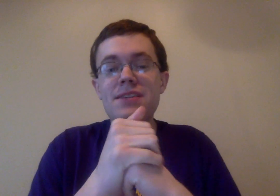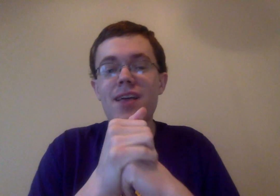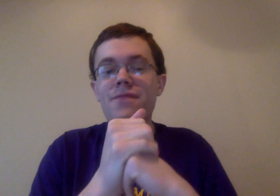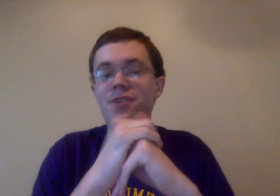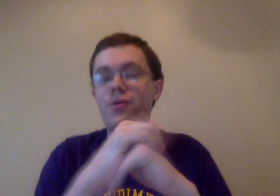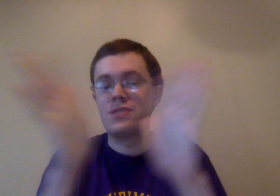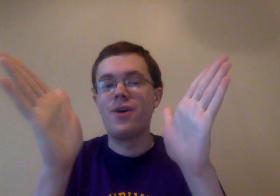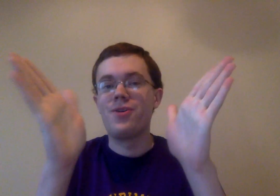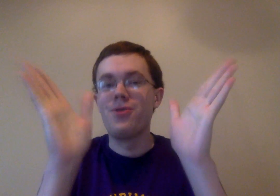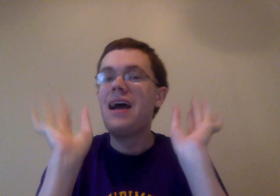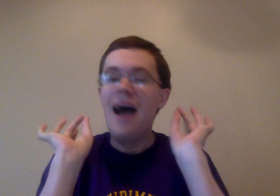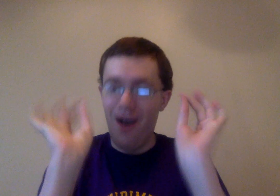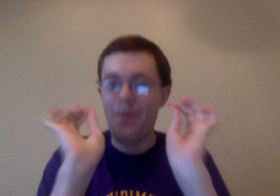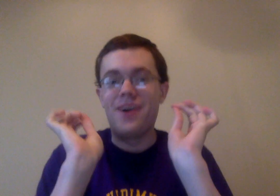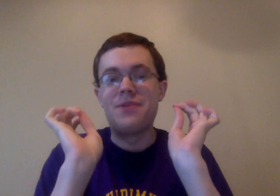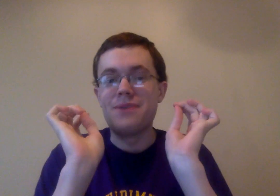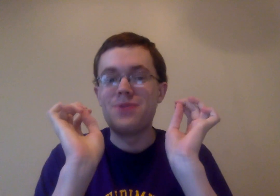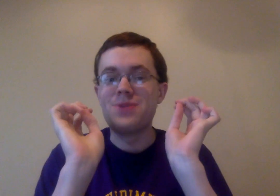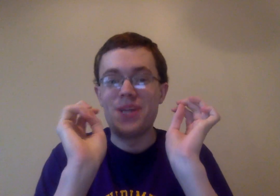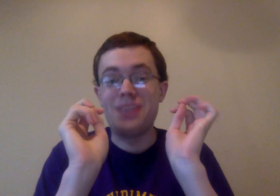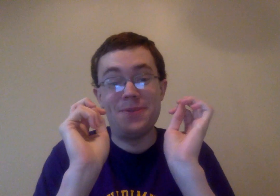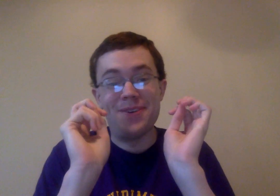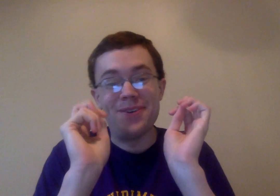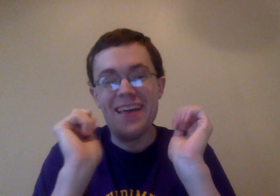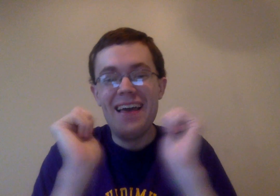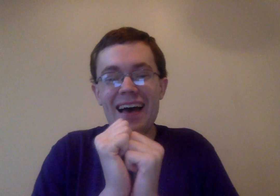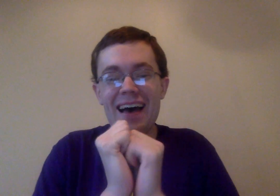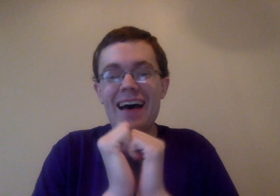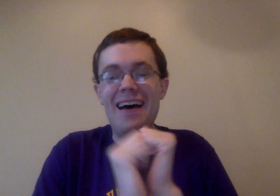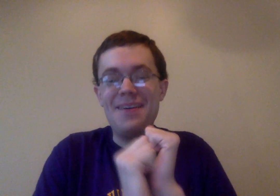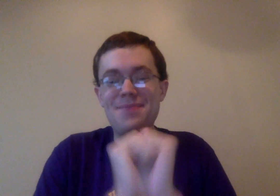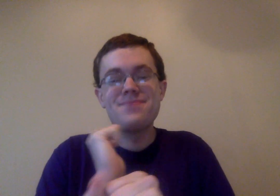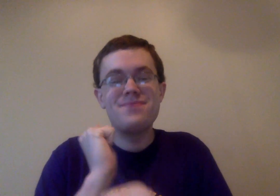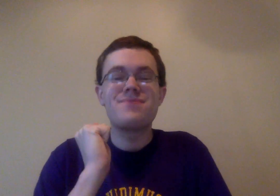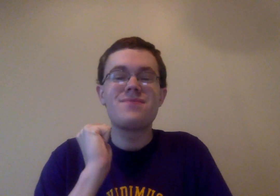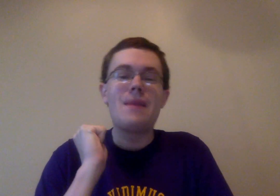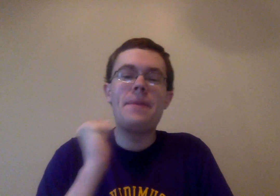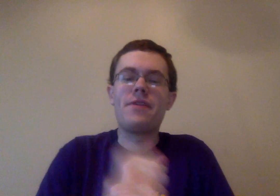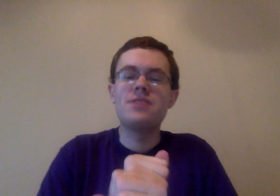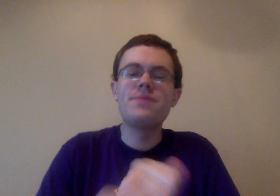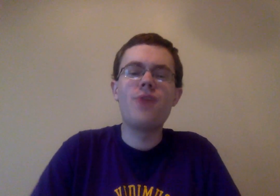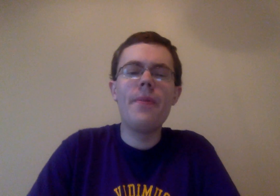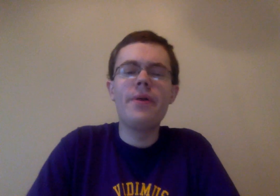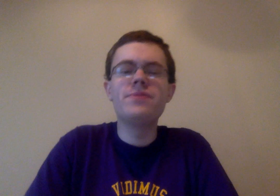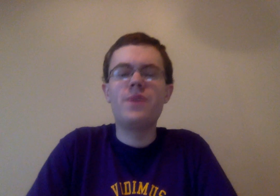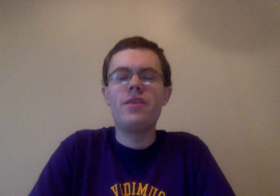love, you know, Roshimaru. Oh my god, Roshimaru was so great in this episode. Um, but yeah, there's still some problems with